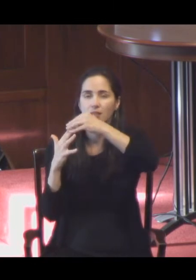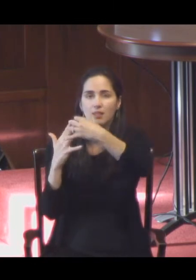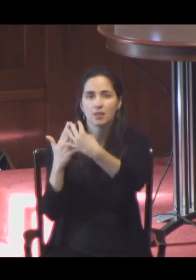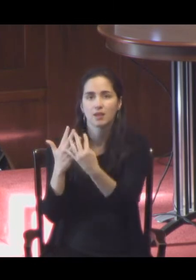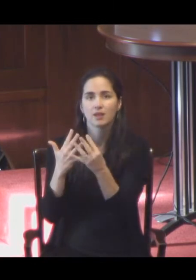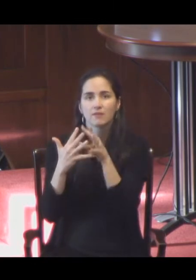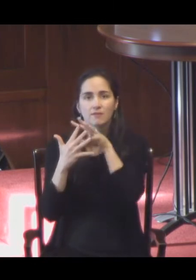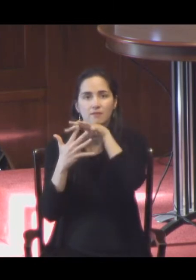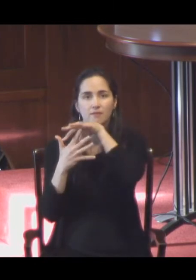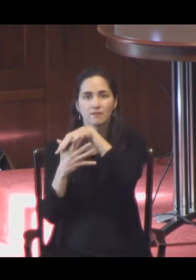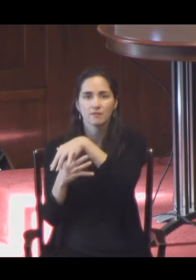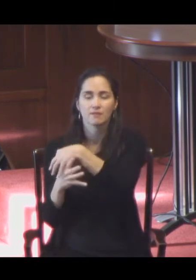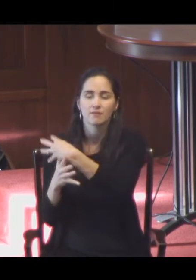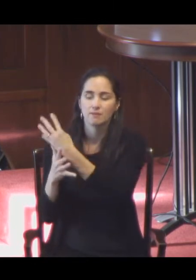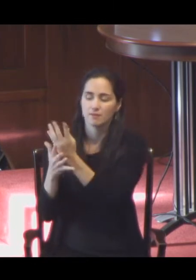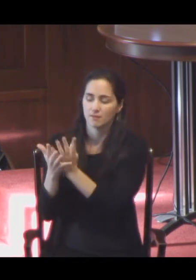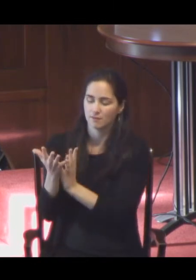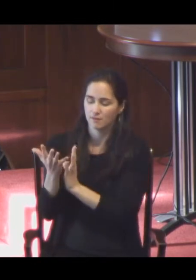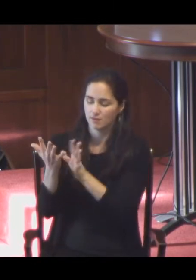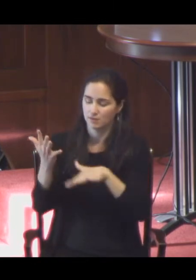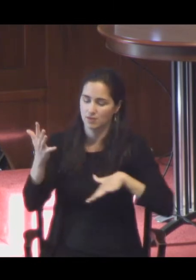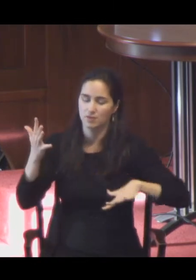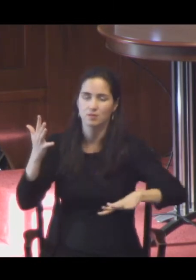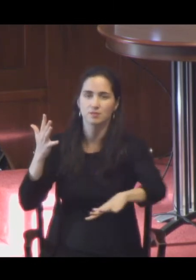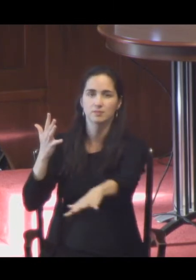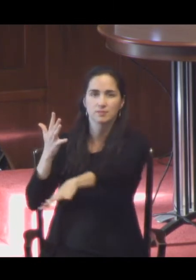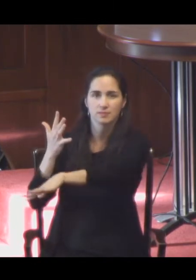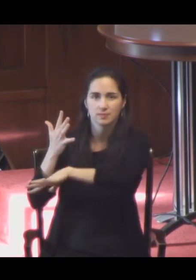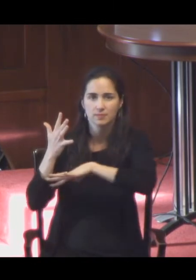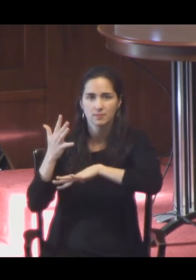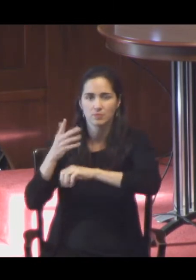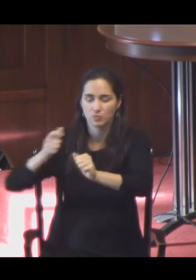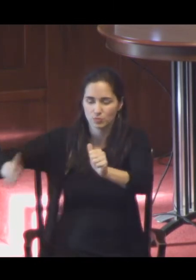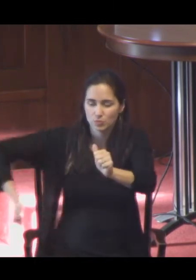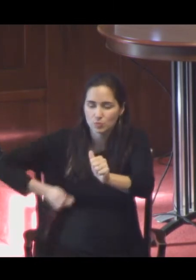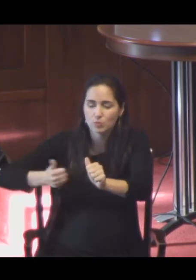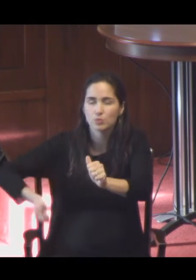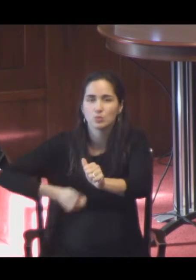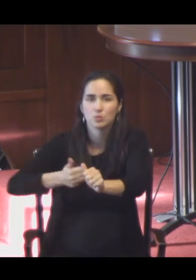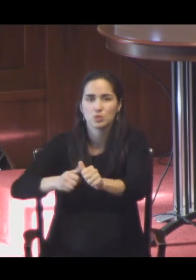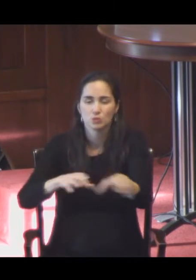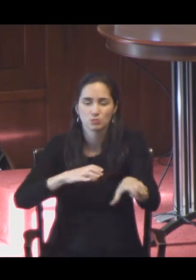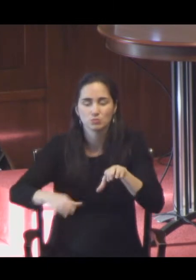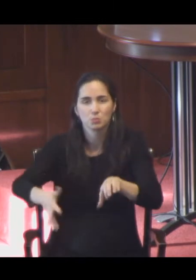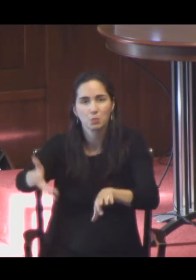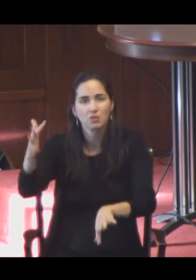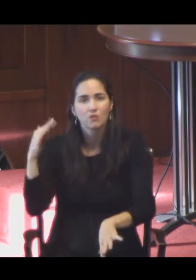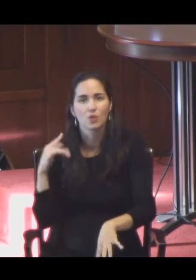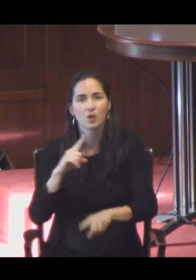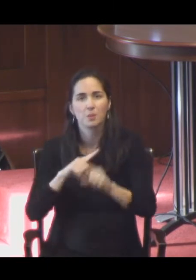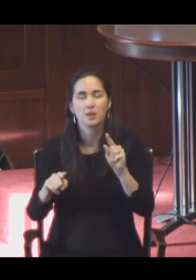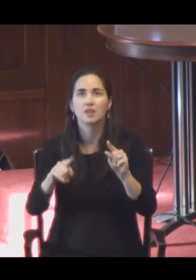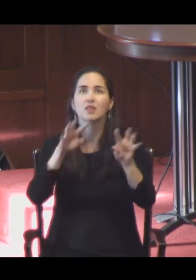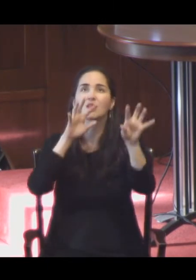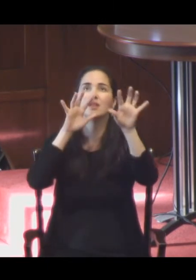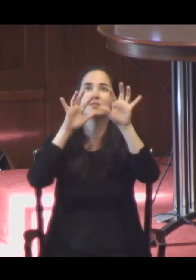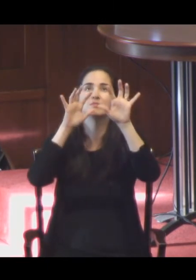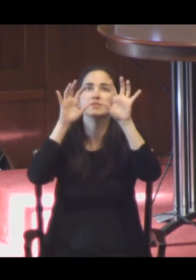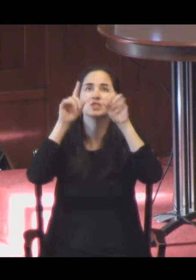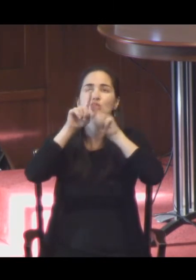sodden floor below, the boarhound and the boar pursue their pattern as before, but reconciled among the stars. At the still